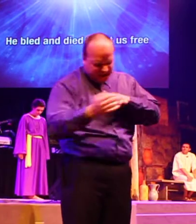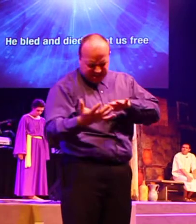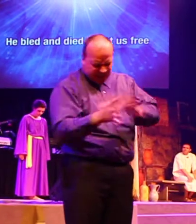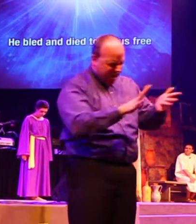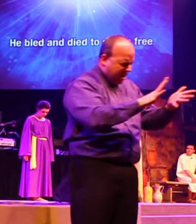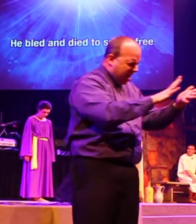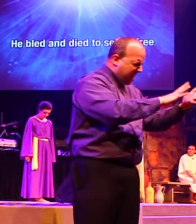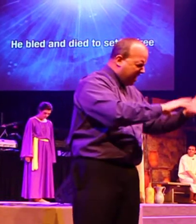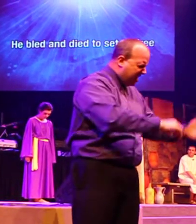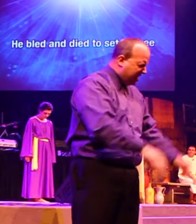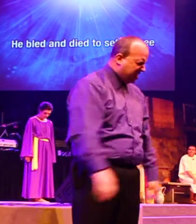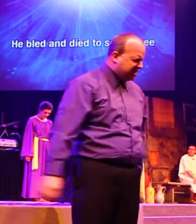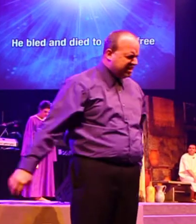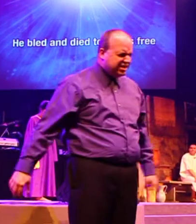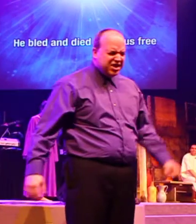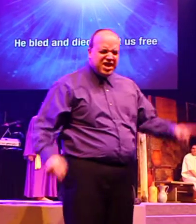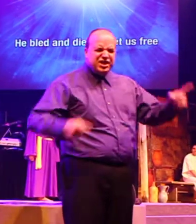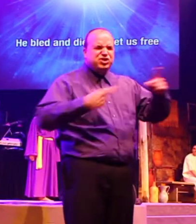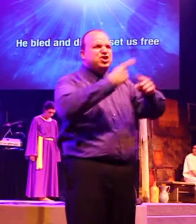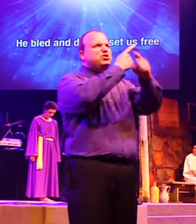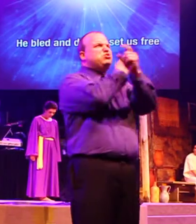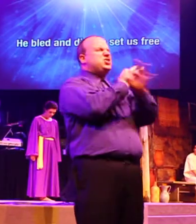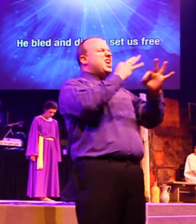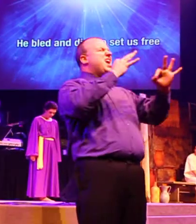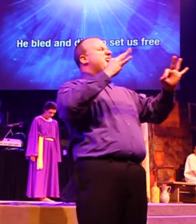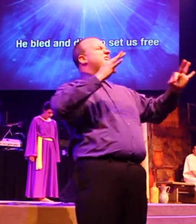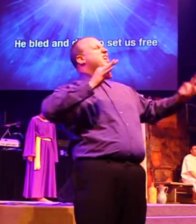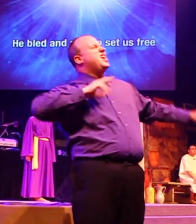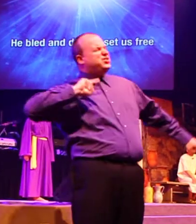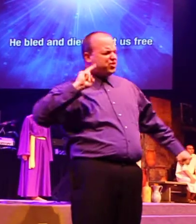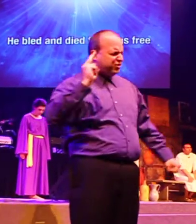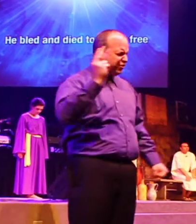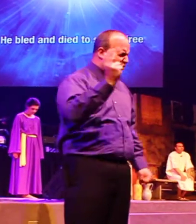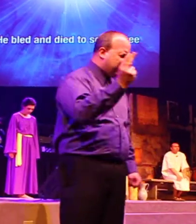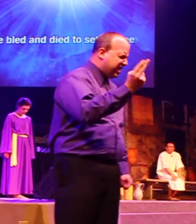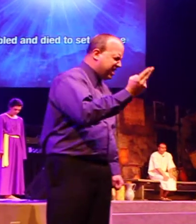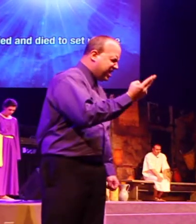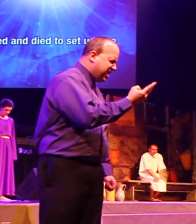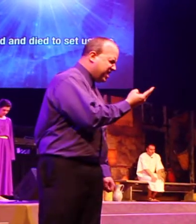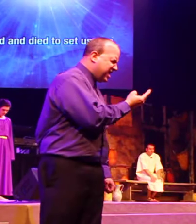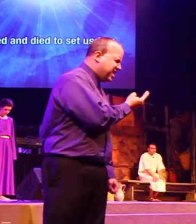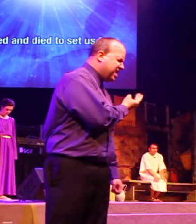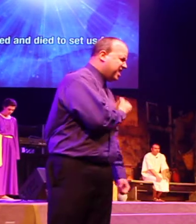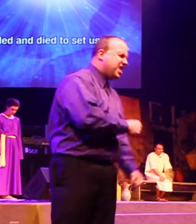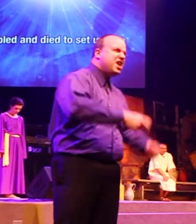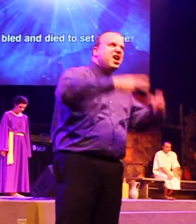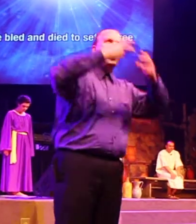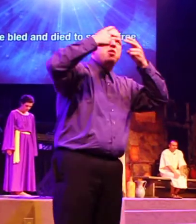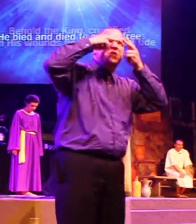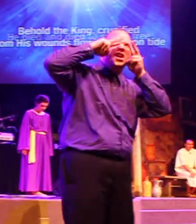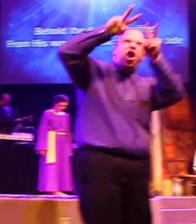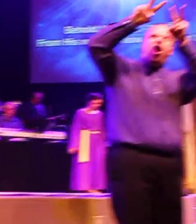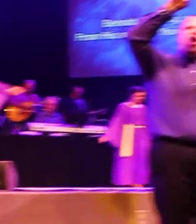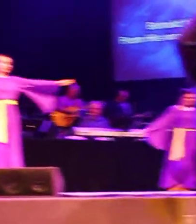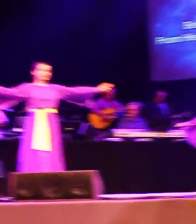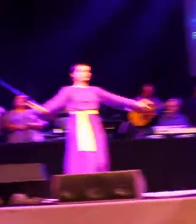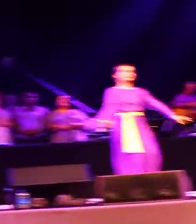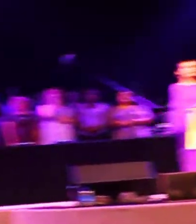died to set us free Behold the